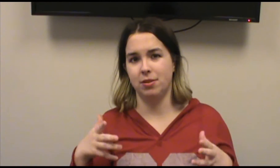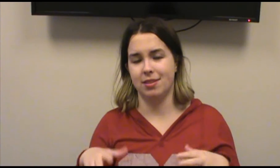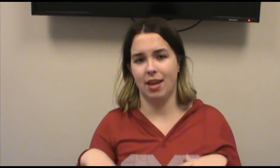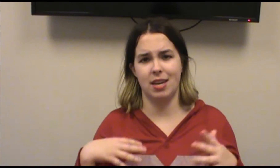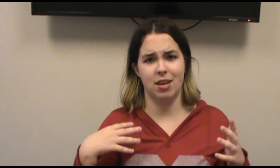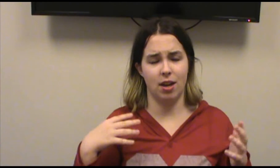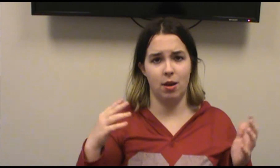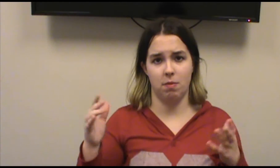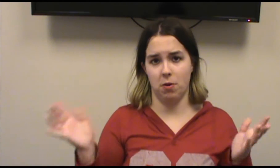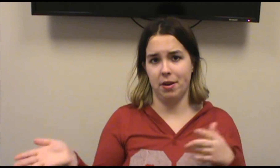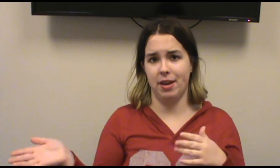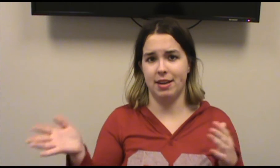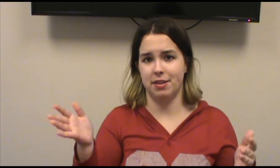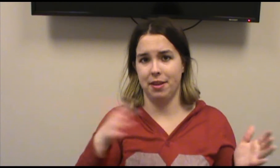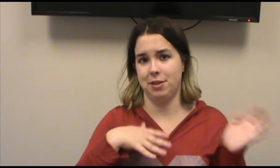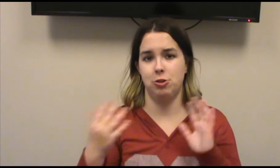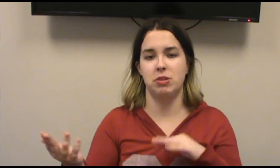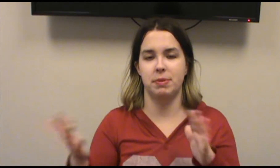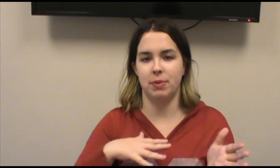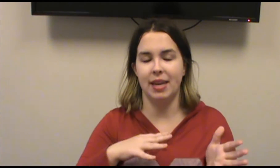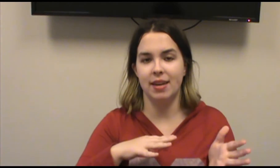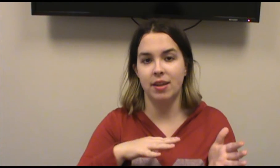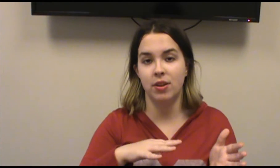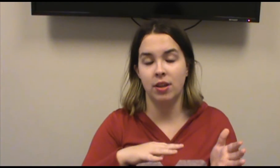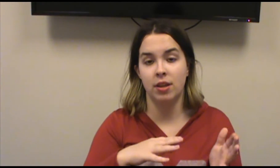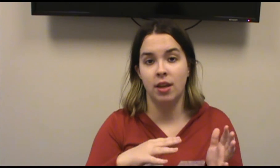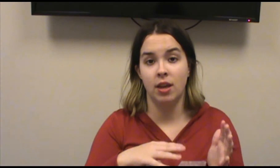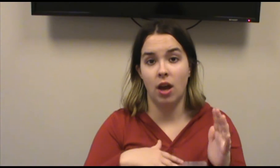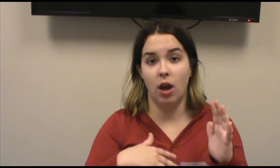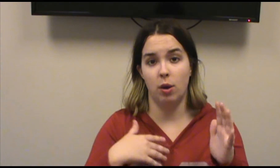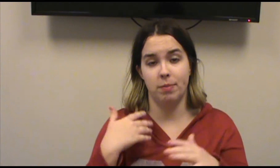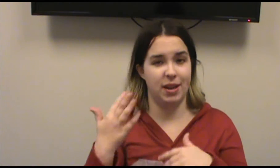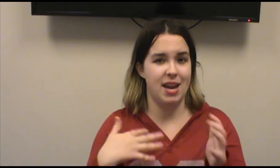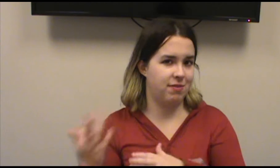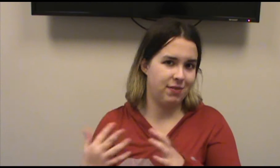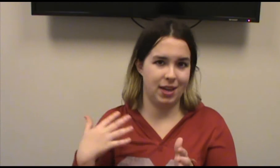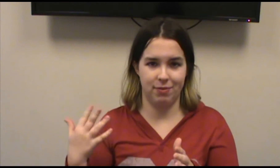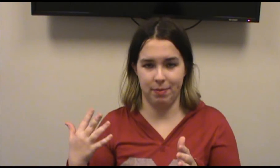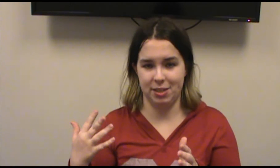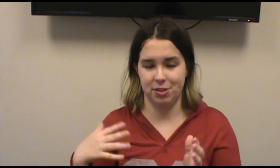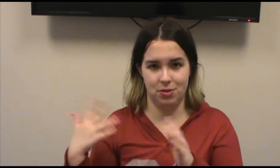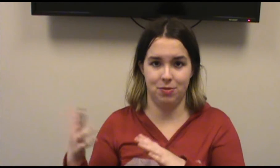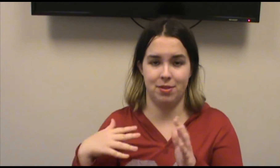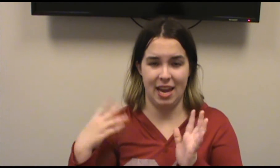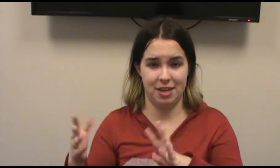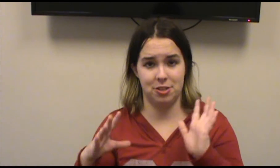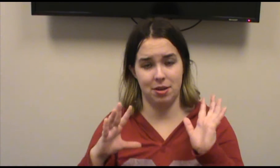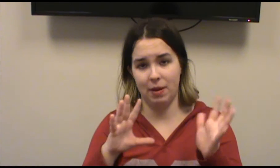that Goran had to like choose between, kind of giving information to Thatch about